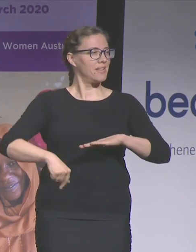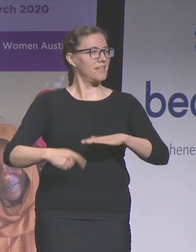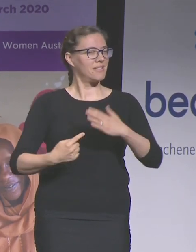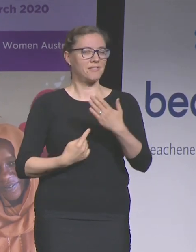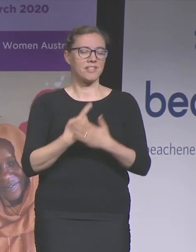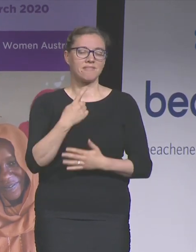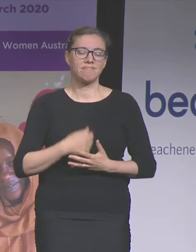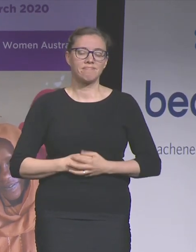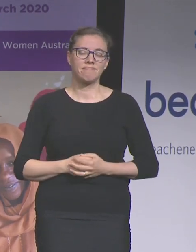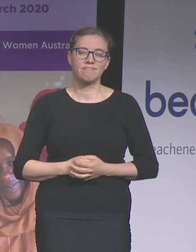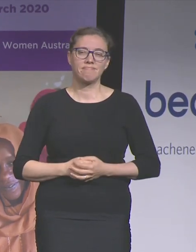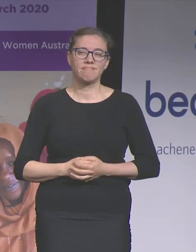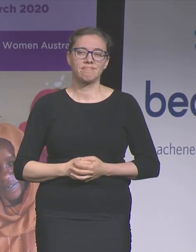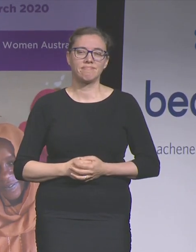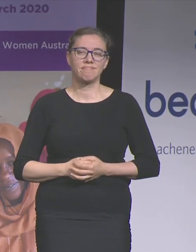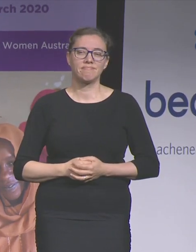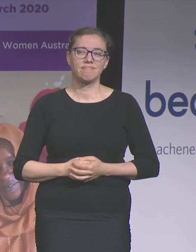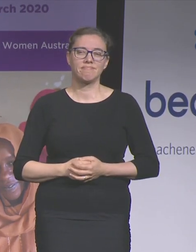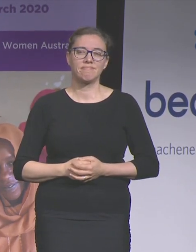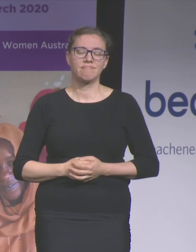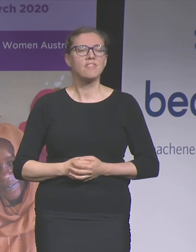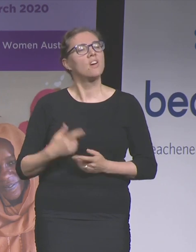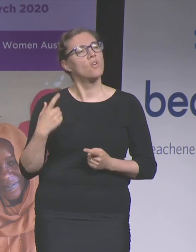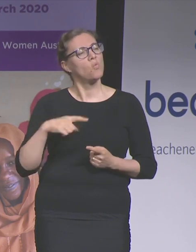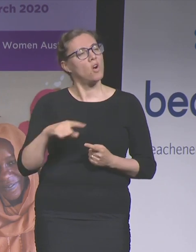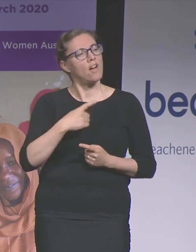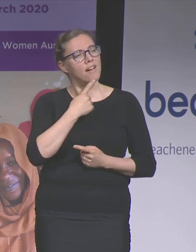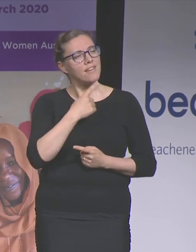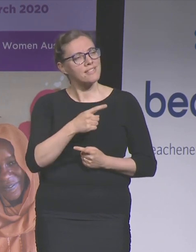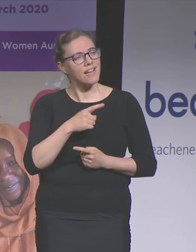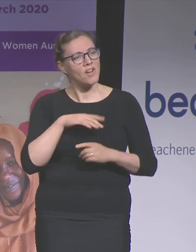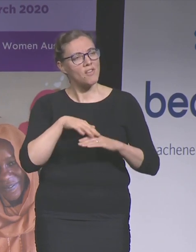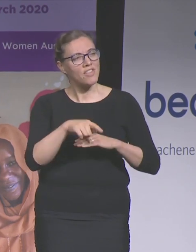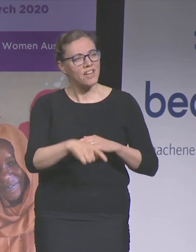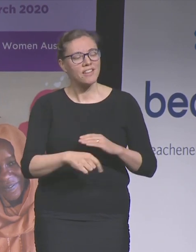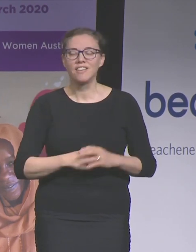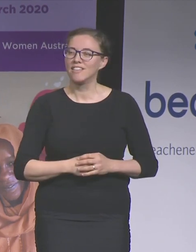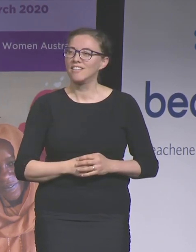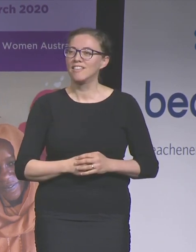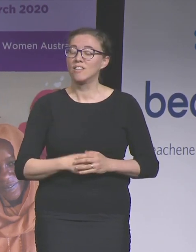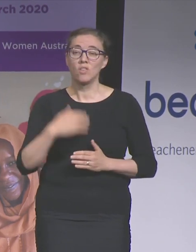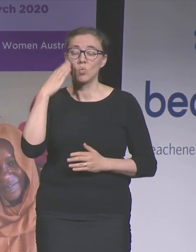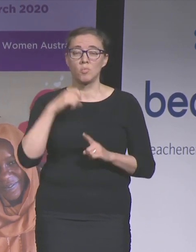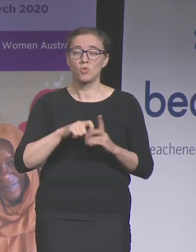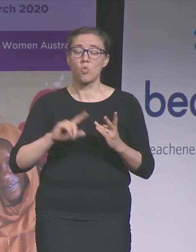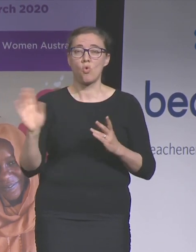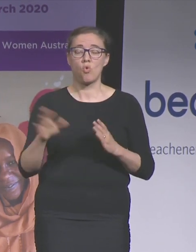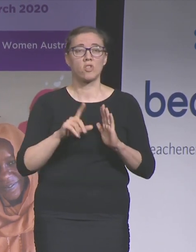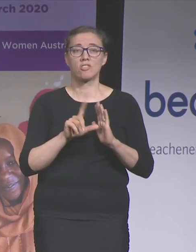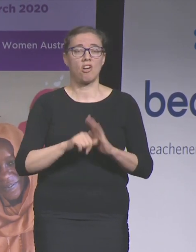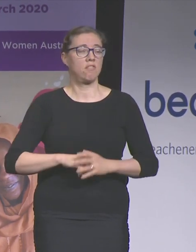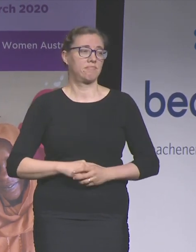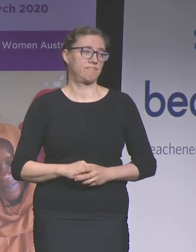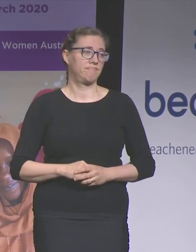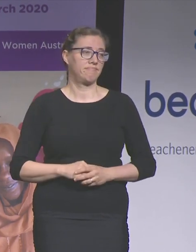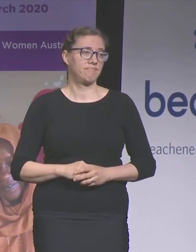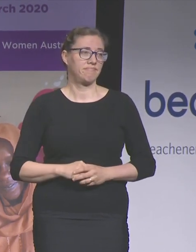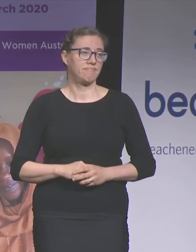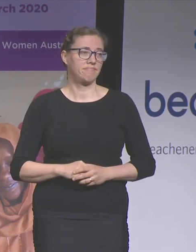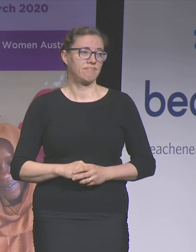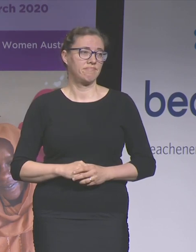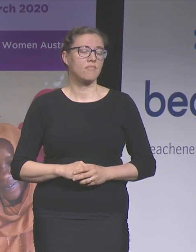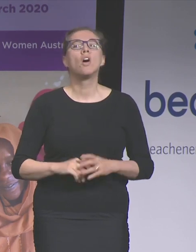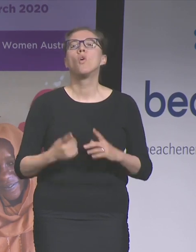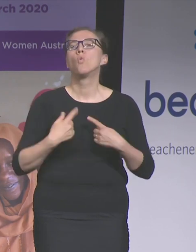And I mention this because this is what women do all of the time. So in addition to undertaking